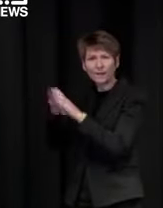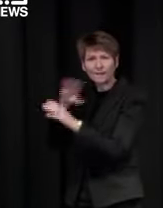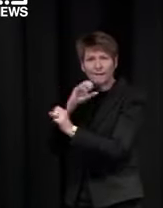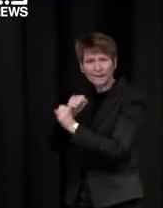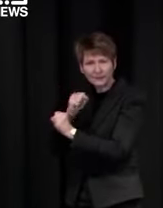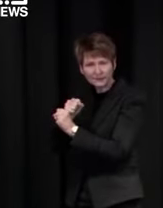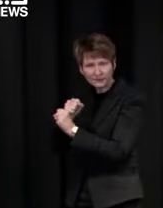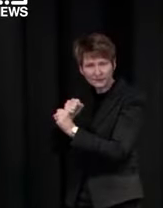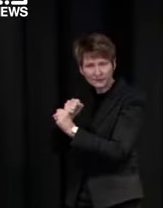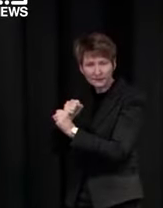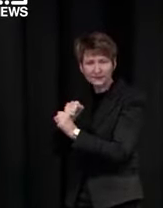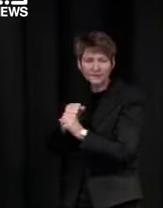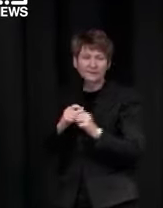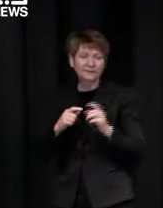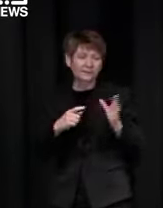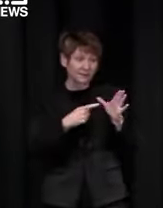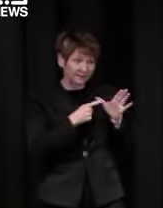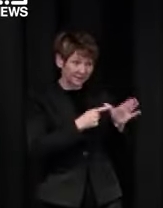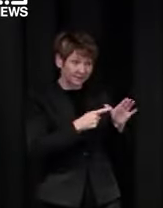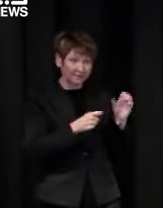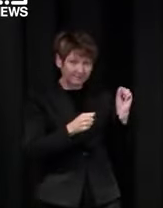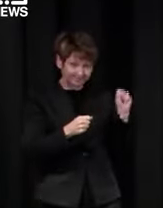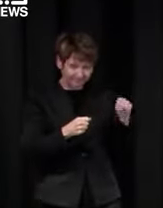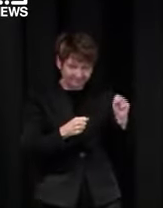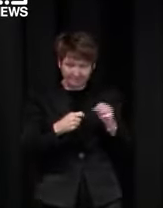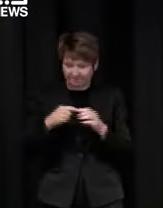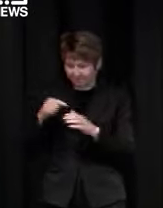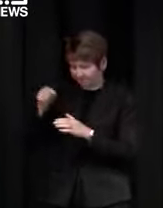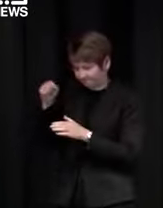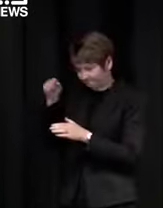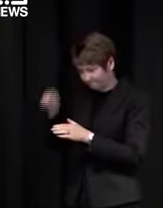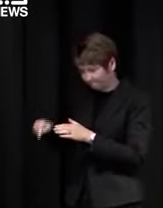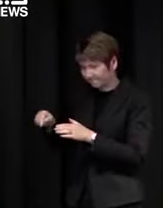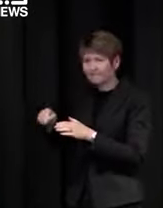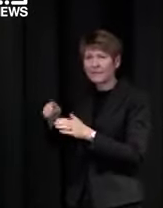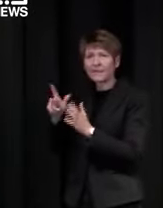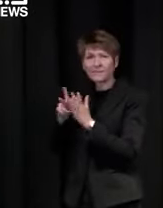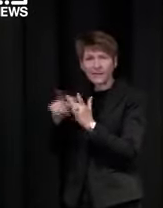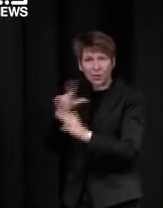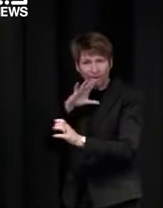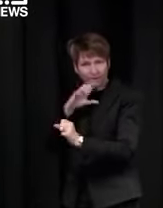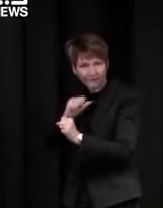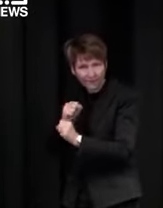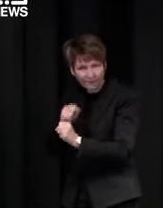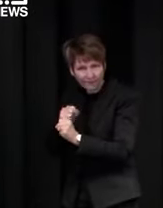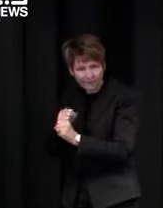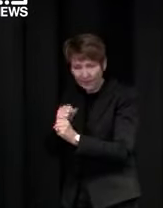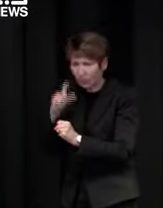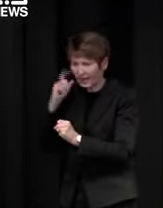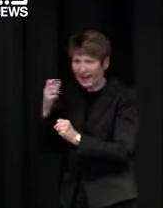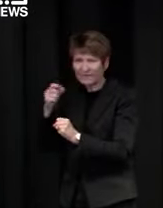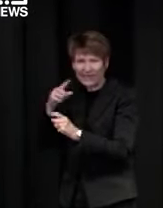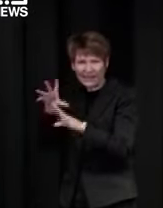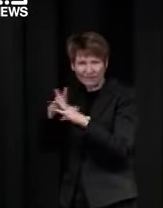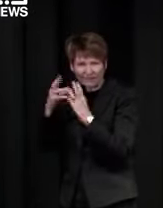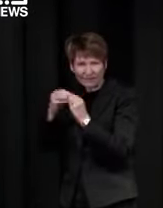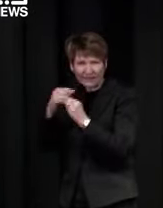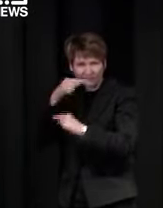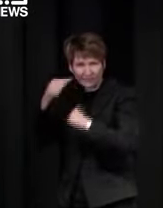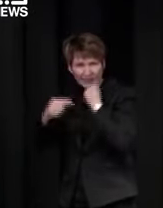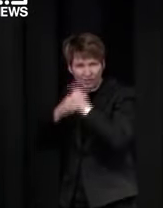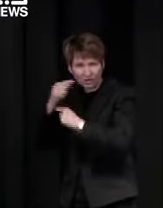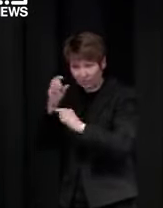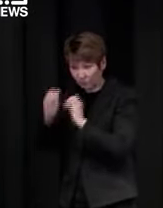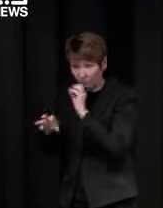we're confident that the service victoria app will have access to the vaccination data by 11 october but